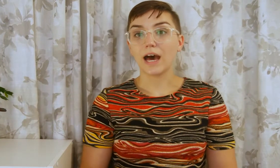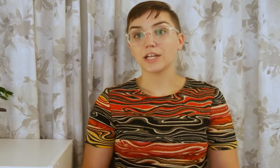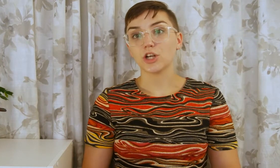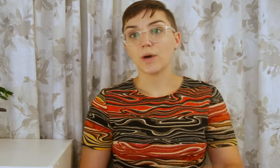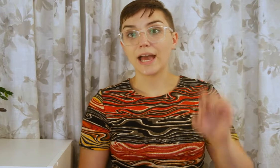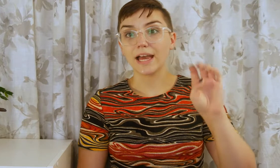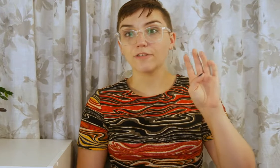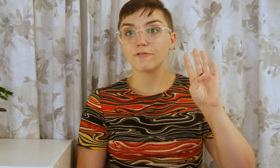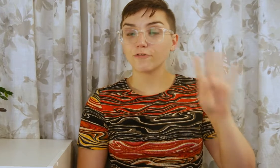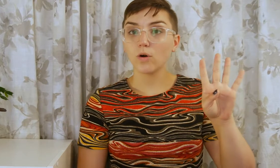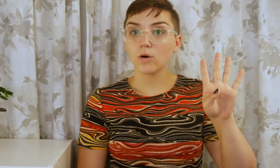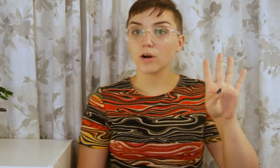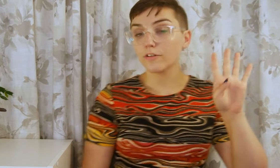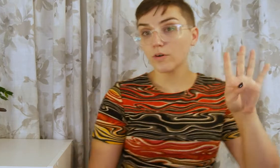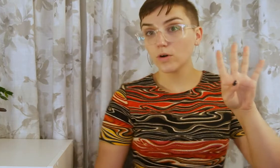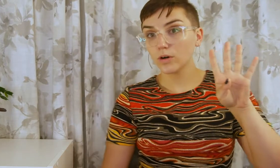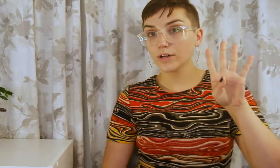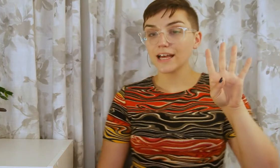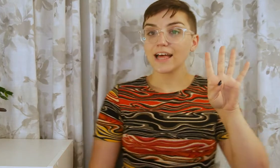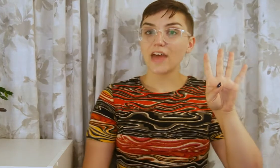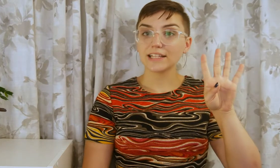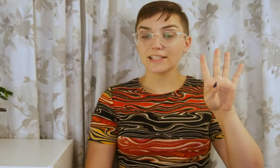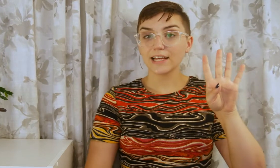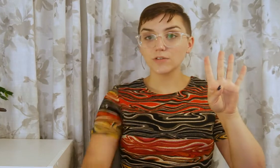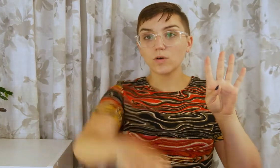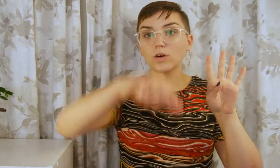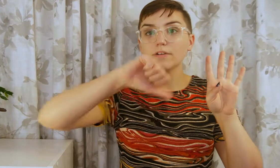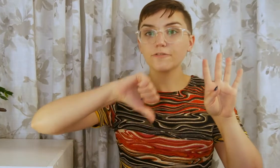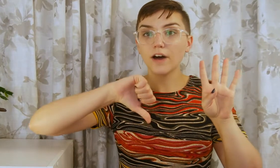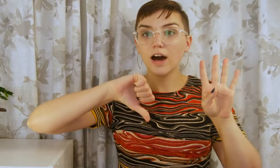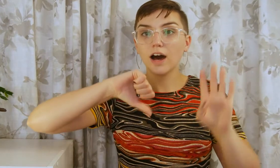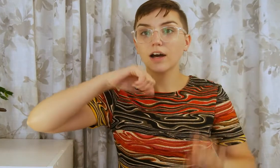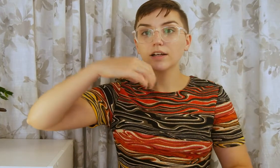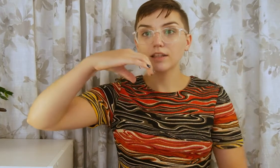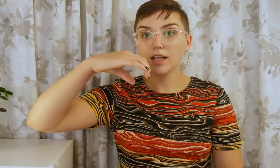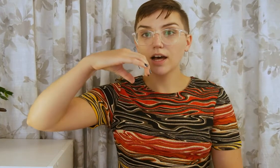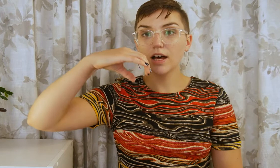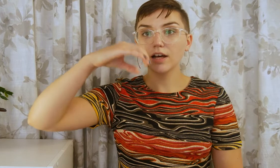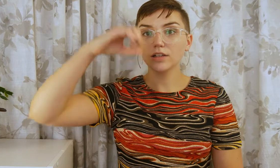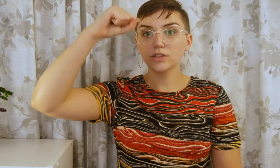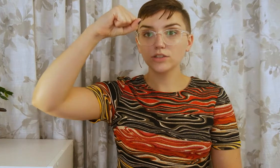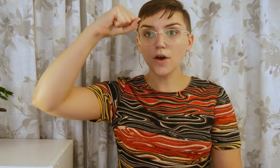I show a four, four, that stands for FA LA DO.